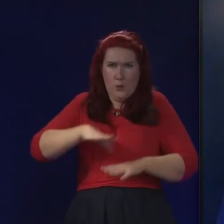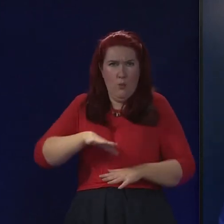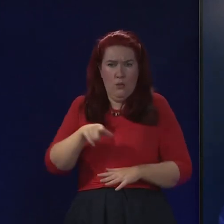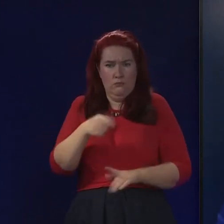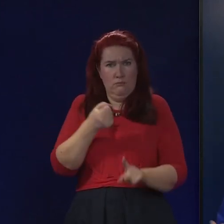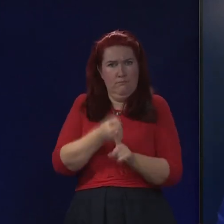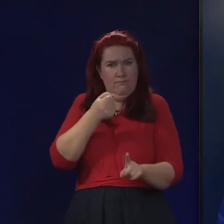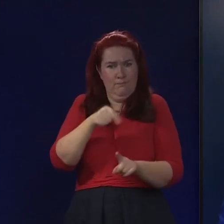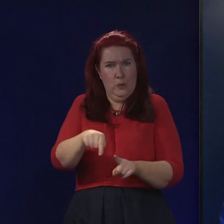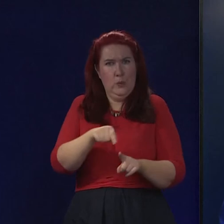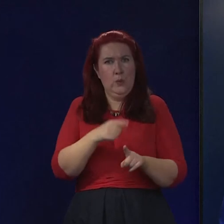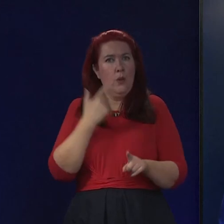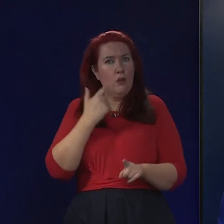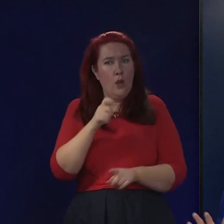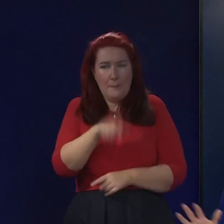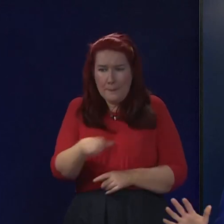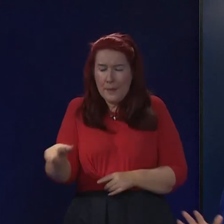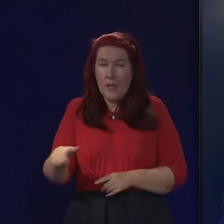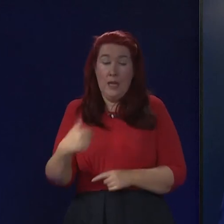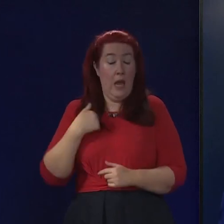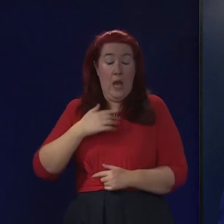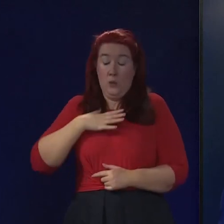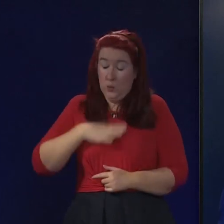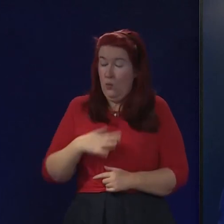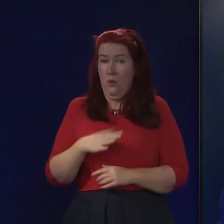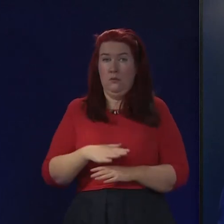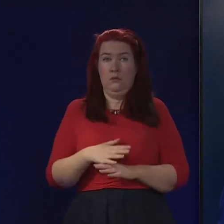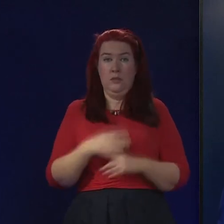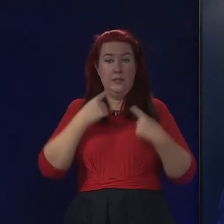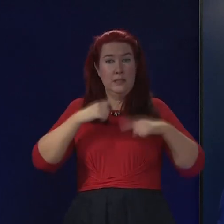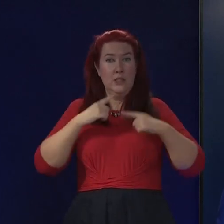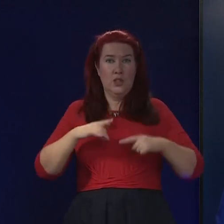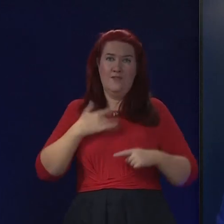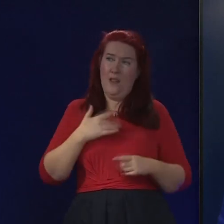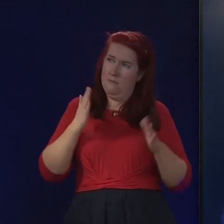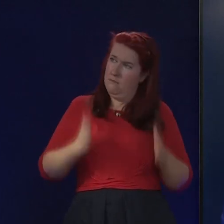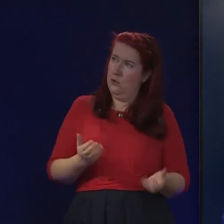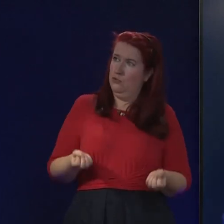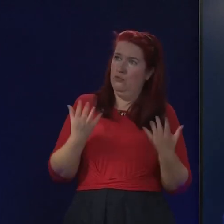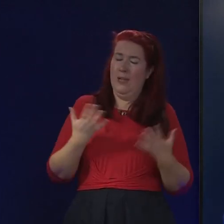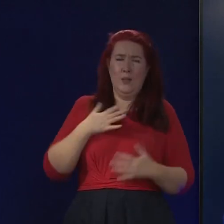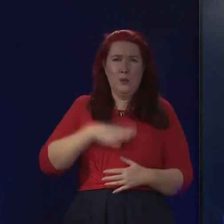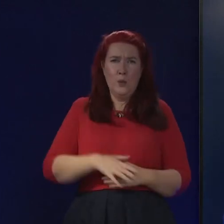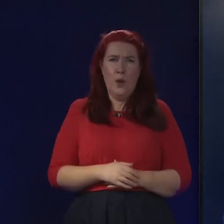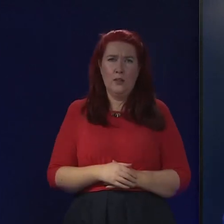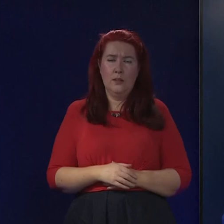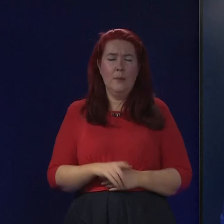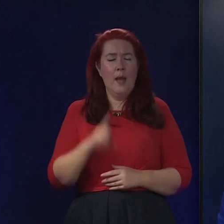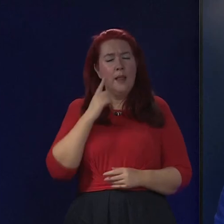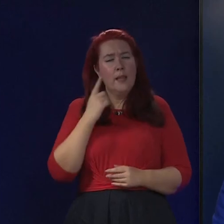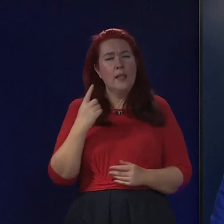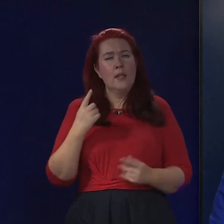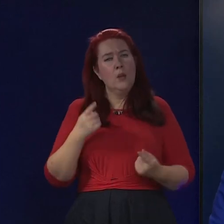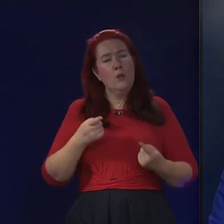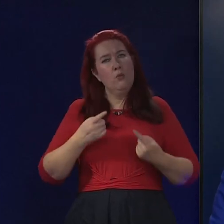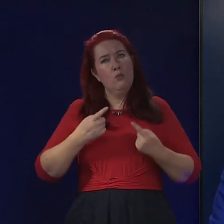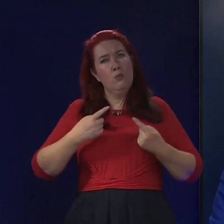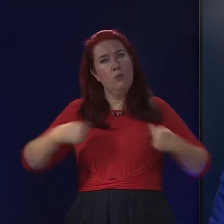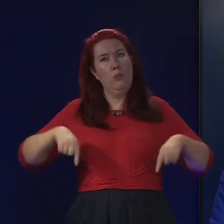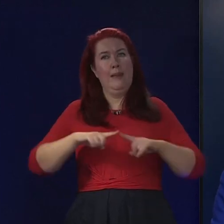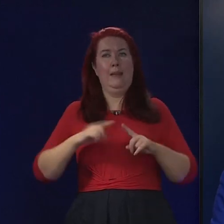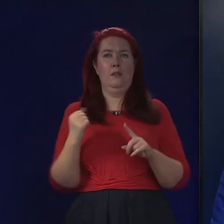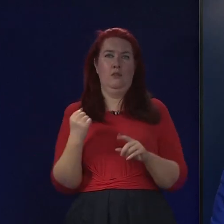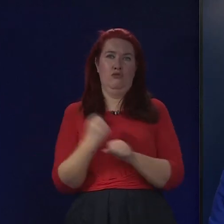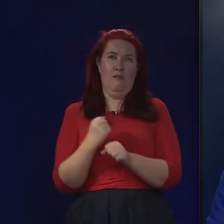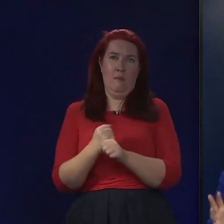people. And I don't want to see teachers having to take industrial action. I think what we have demonstrated, particularly,